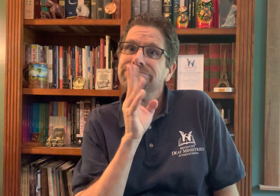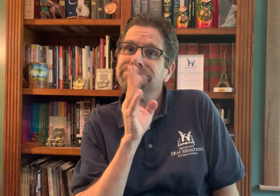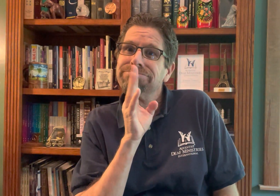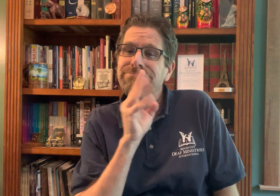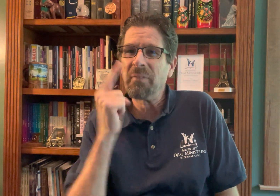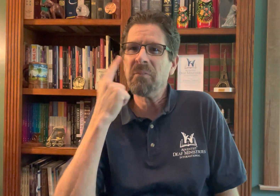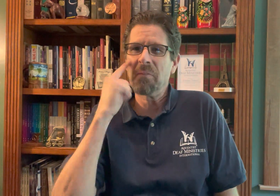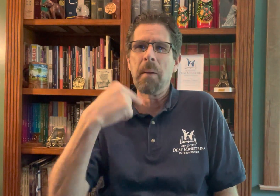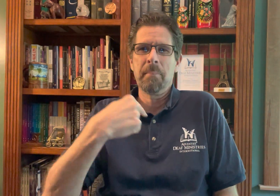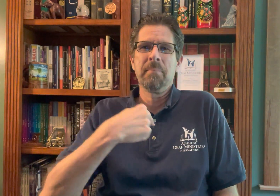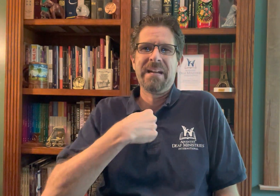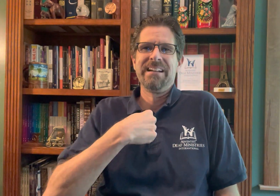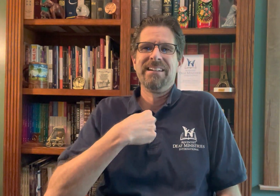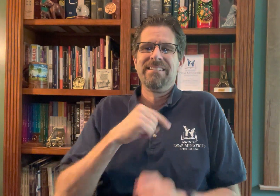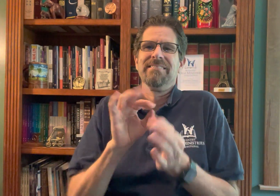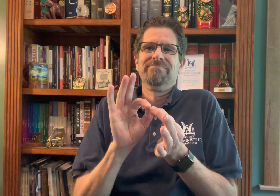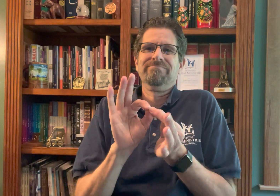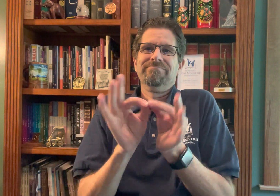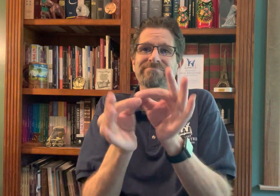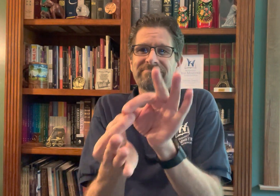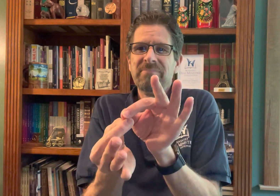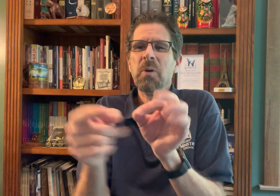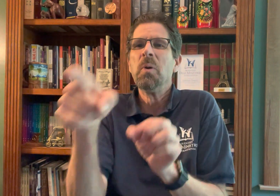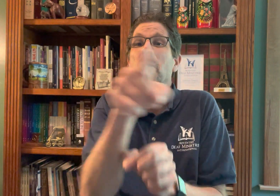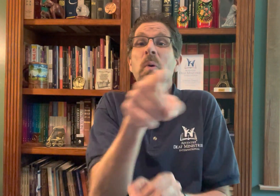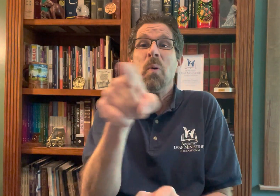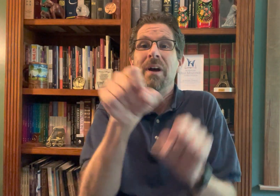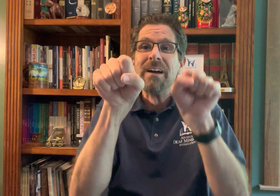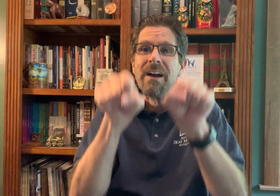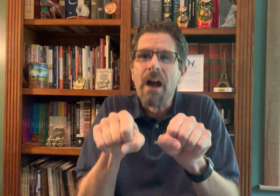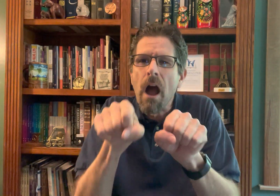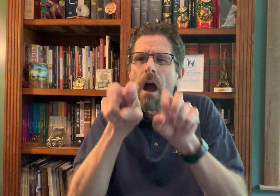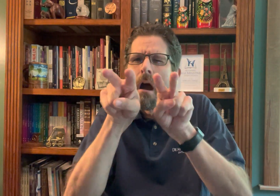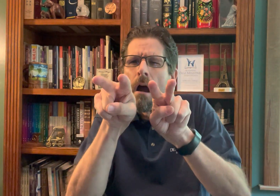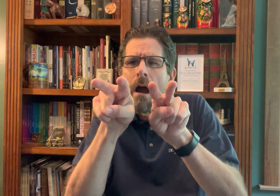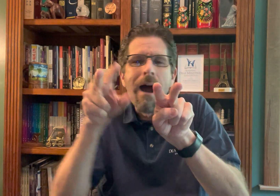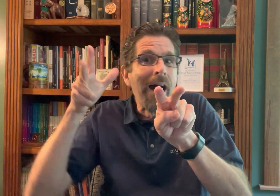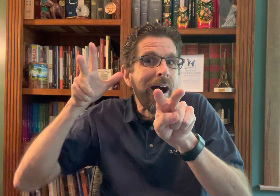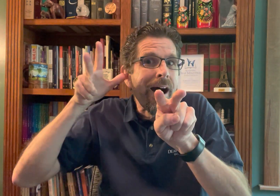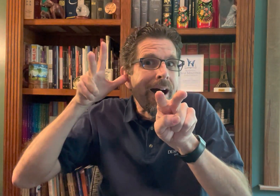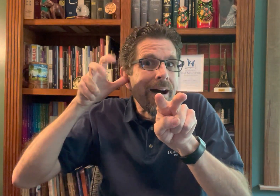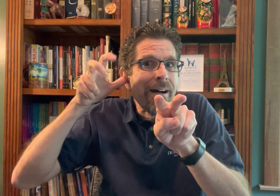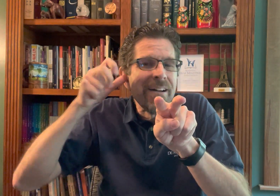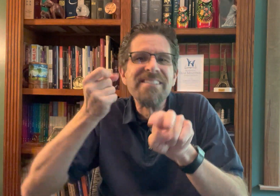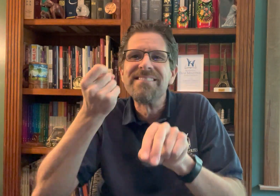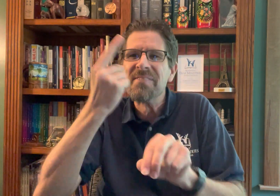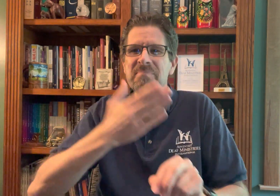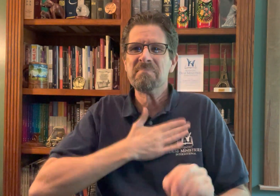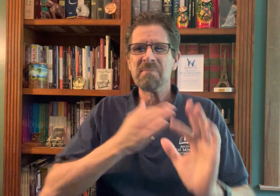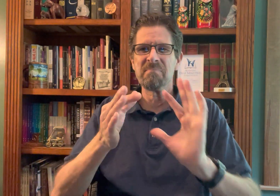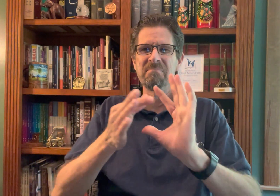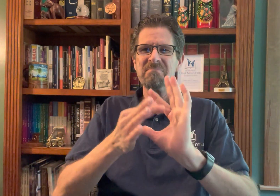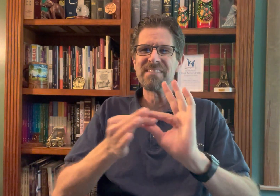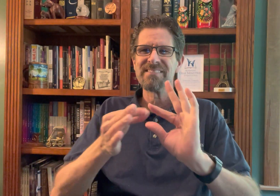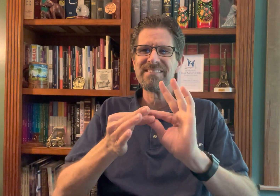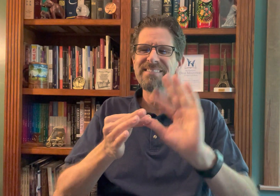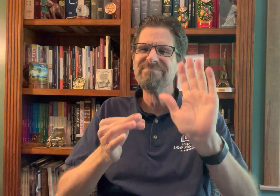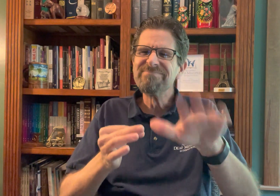Well, that's my wife's voice and she's interpreting for me so that you, those who are hearing, can watch and understand my